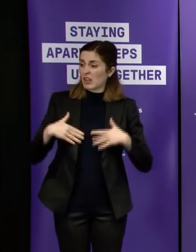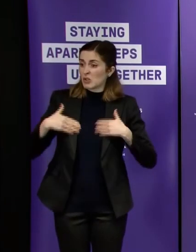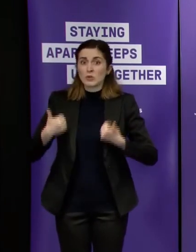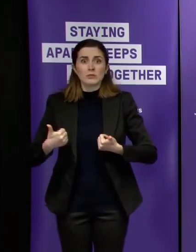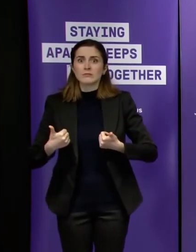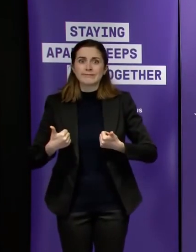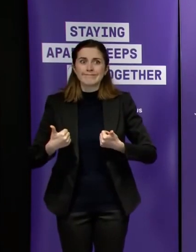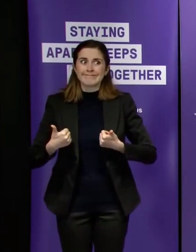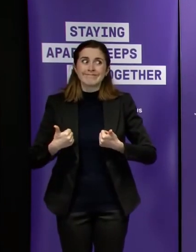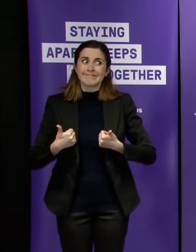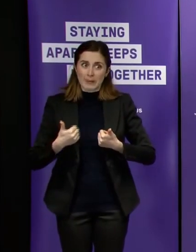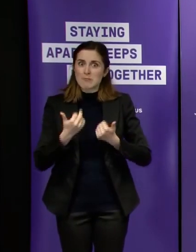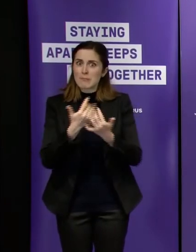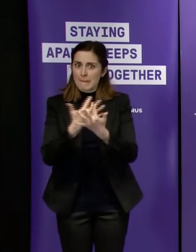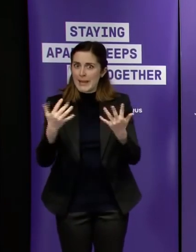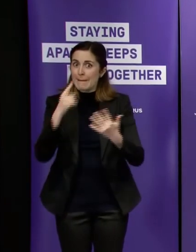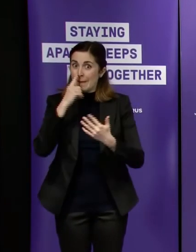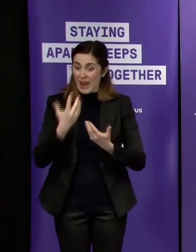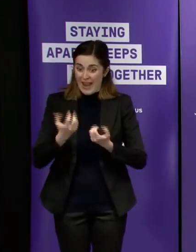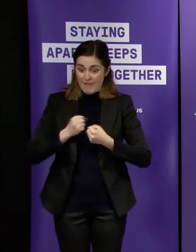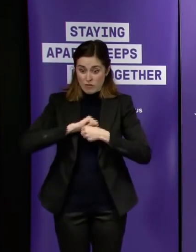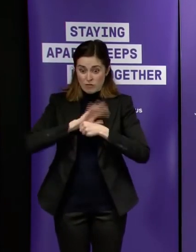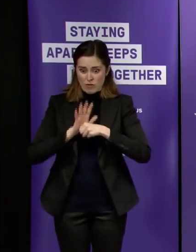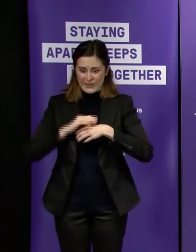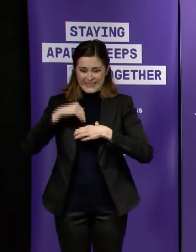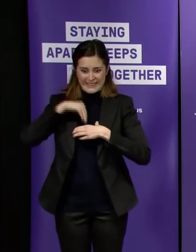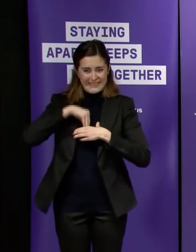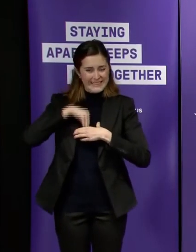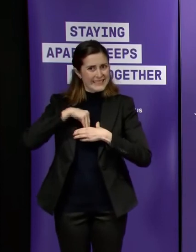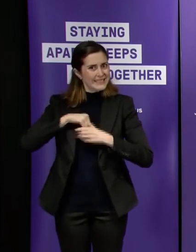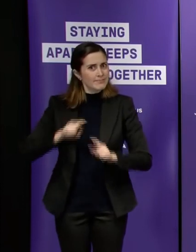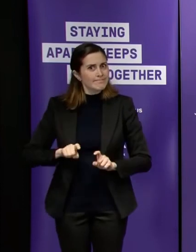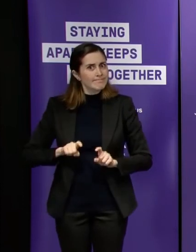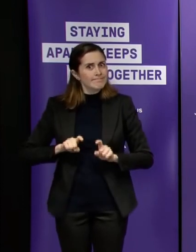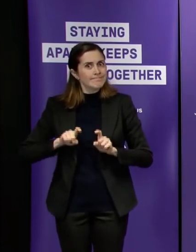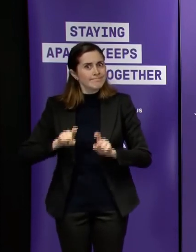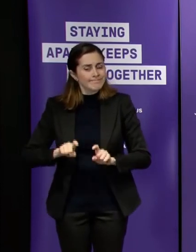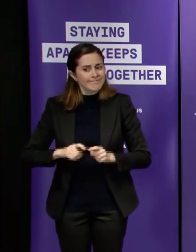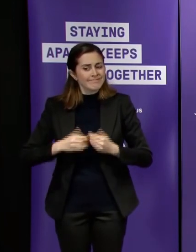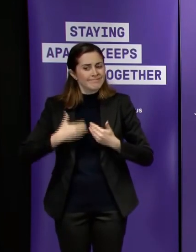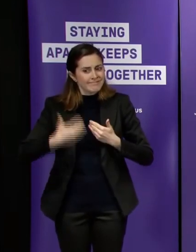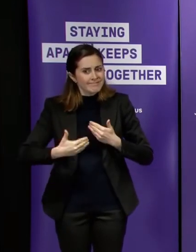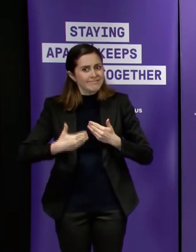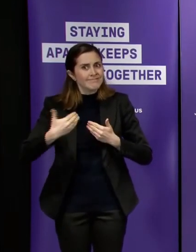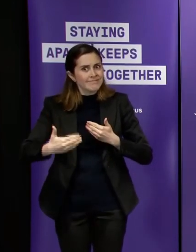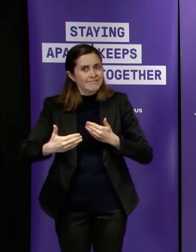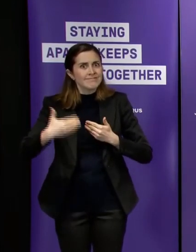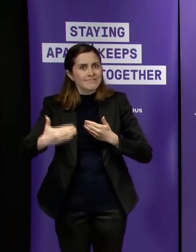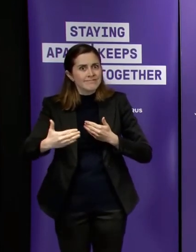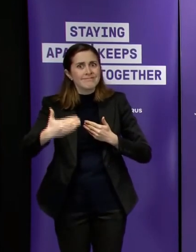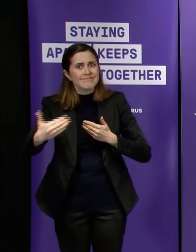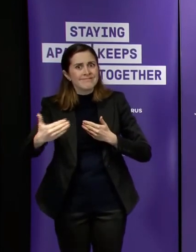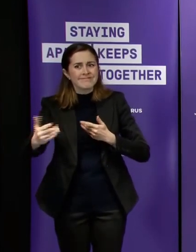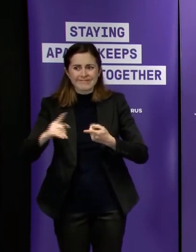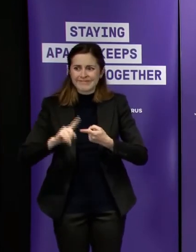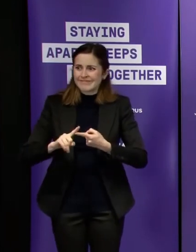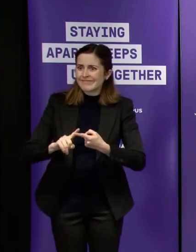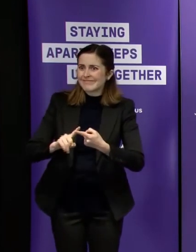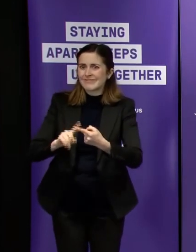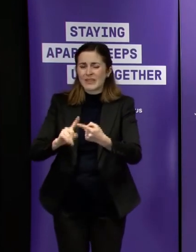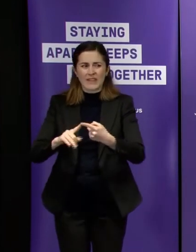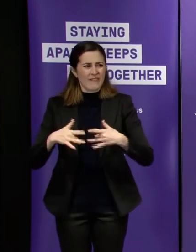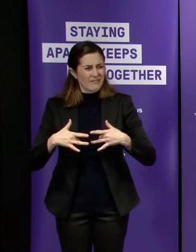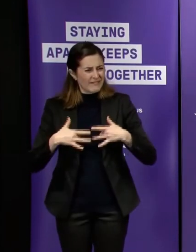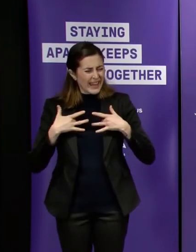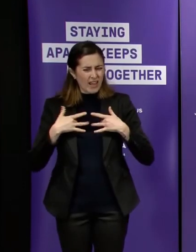people for whom this is a persistent issue so many of their symptoms whether it's fatigue shortness of breath those sorts of